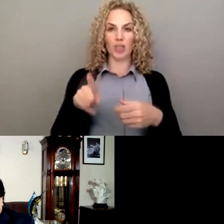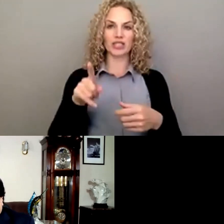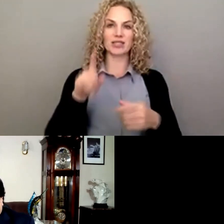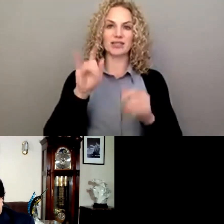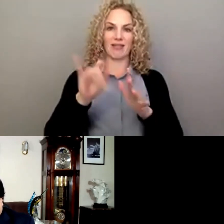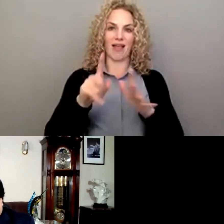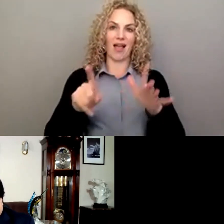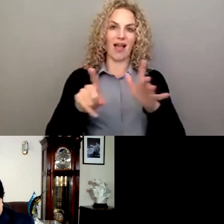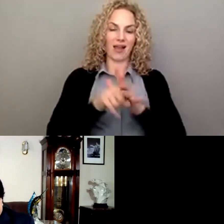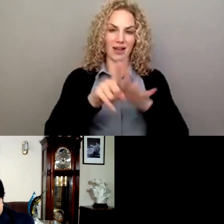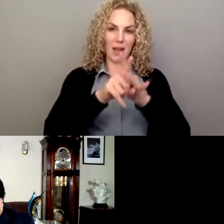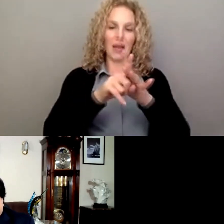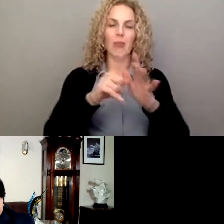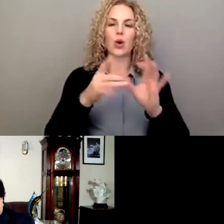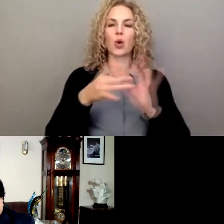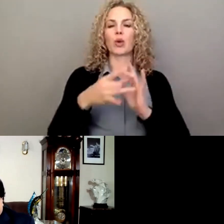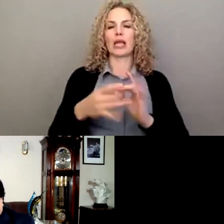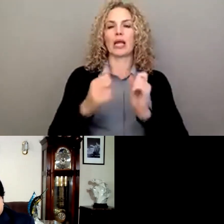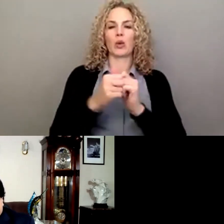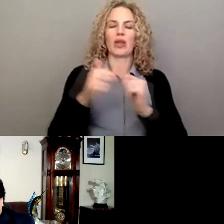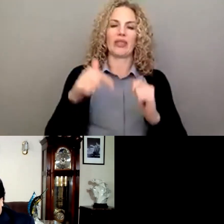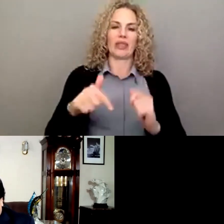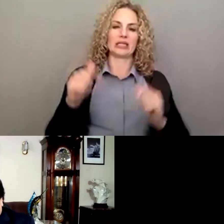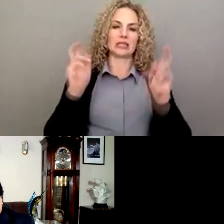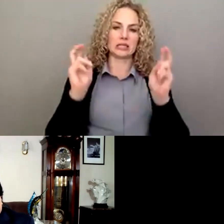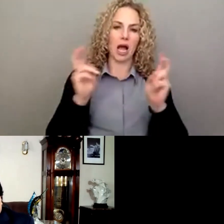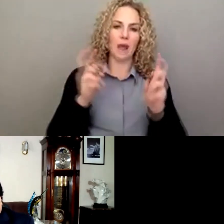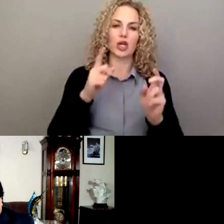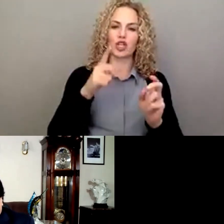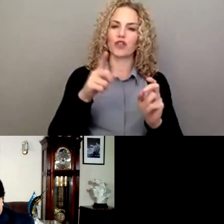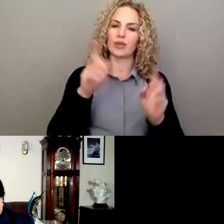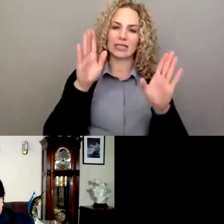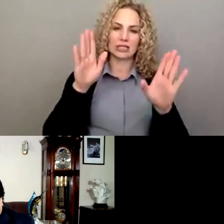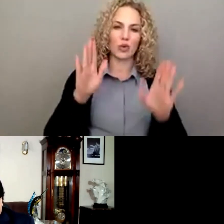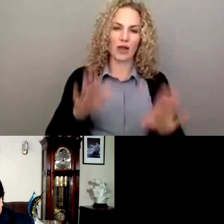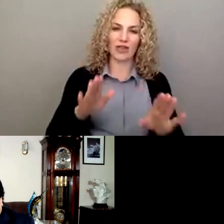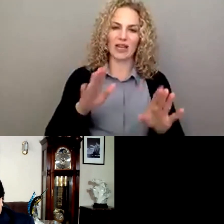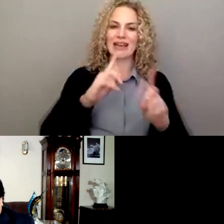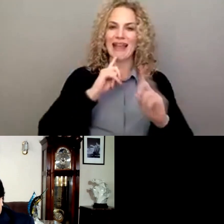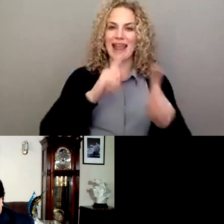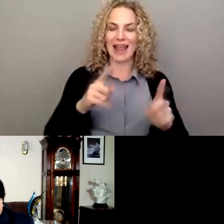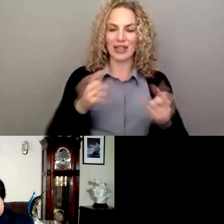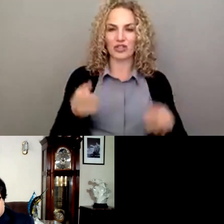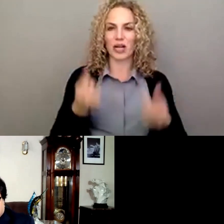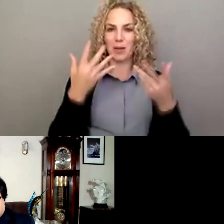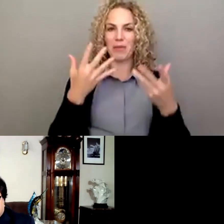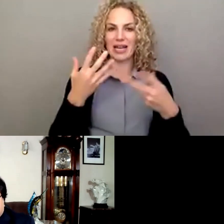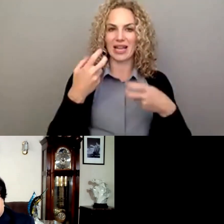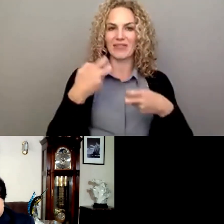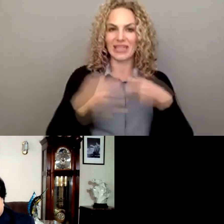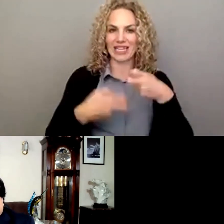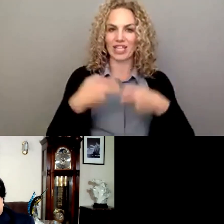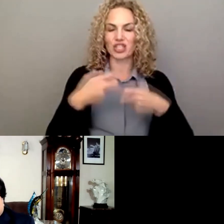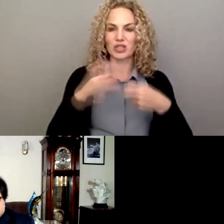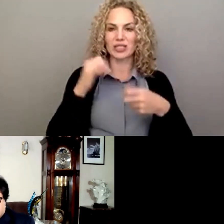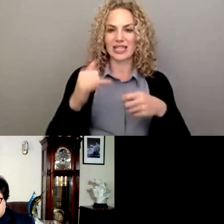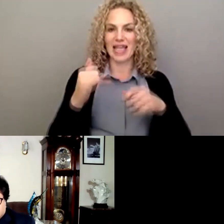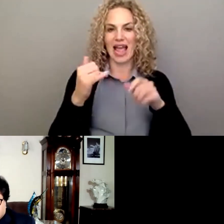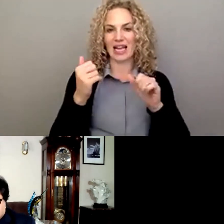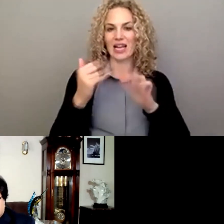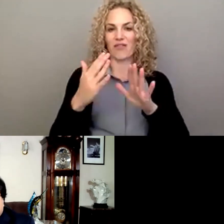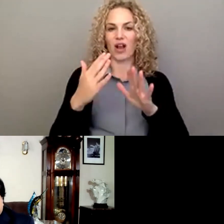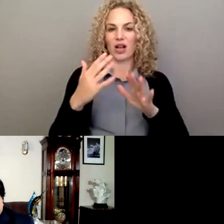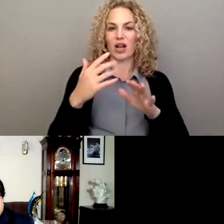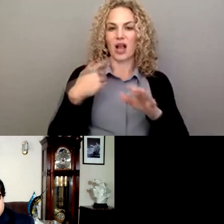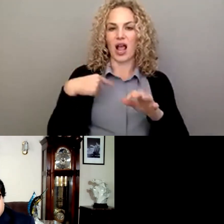up relating to this topic. And you have been terrific in answering many of the issues that confront us within